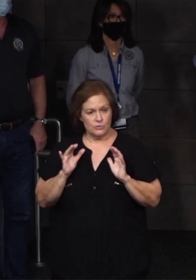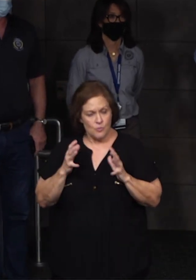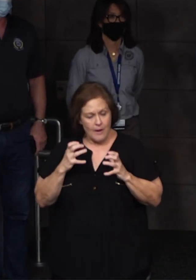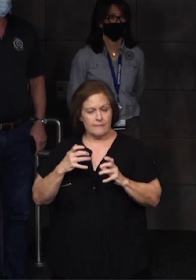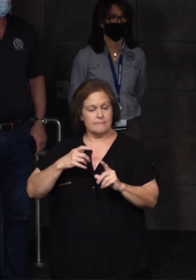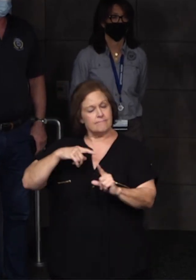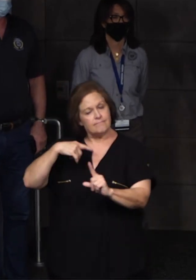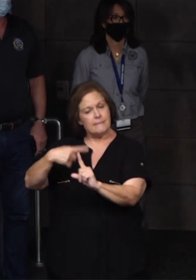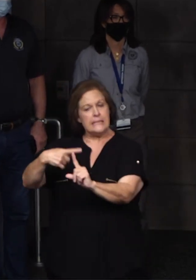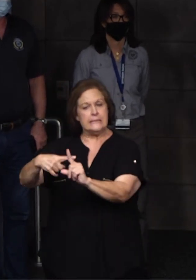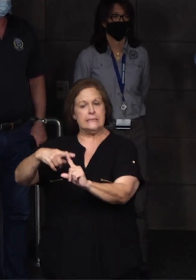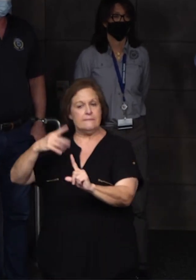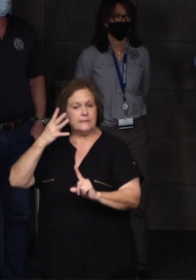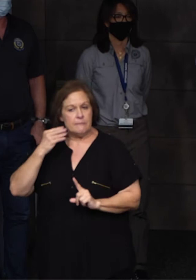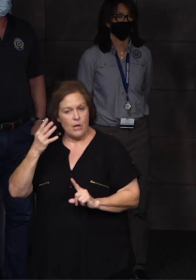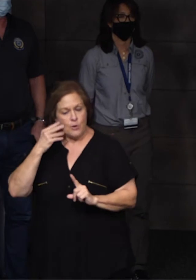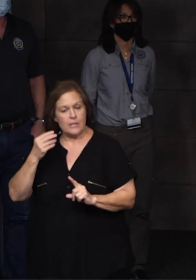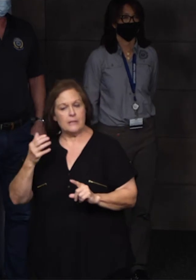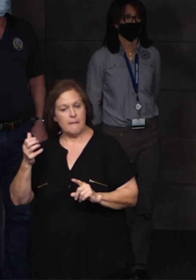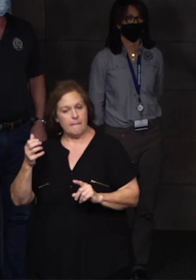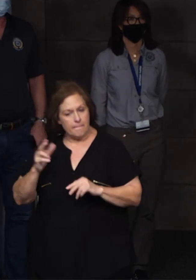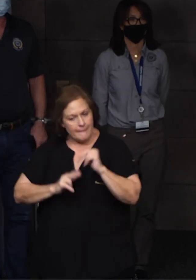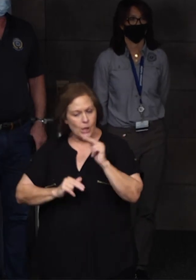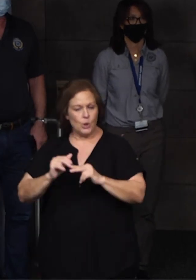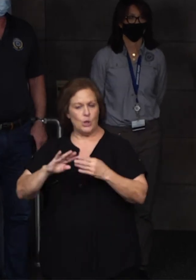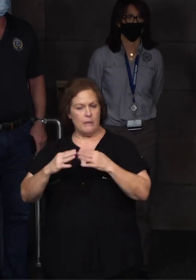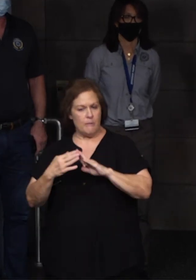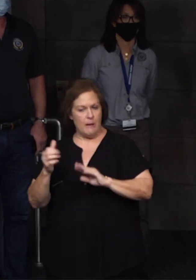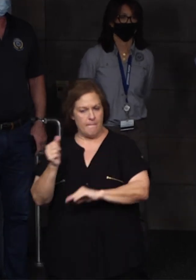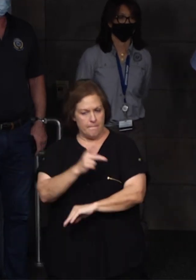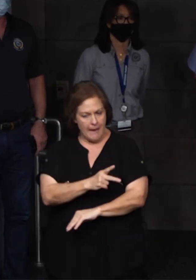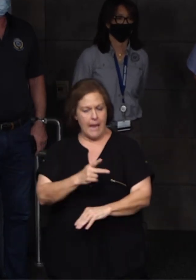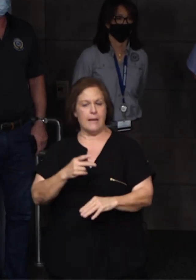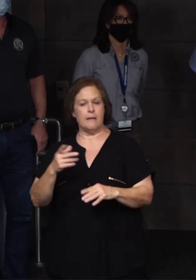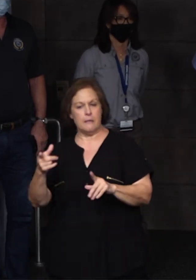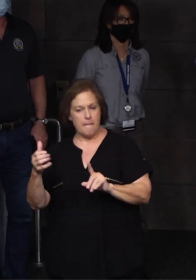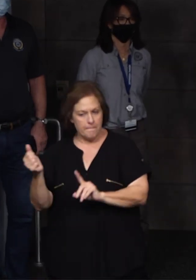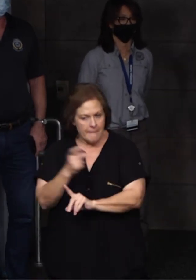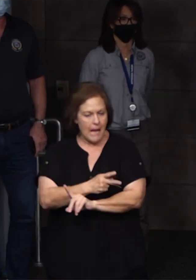positive experience to help build the community back stronger and get you back in your homes.